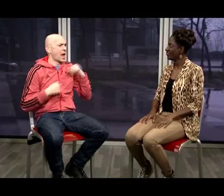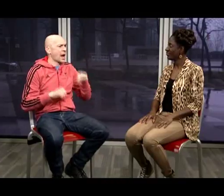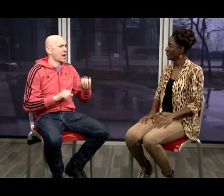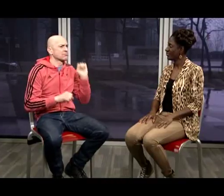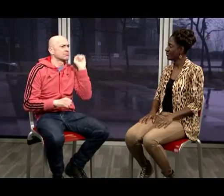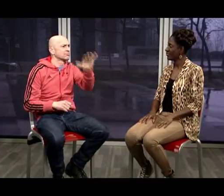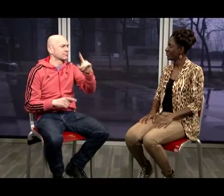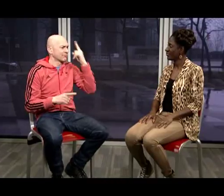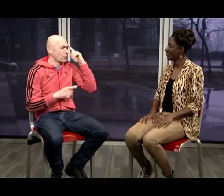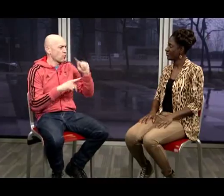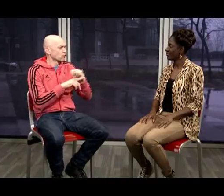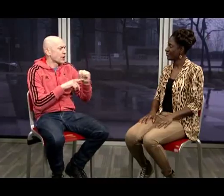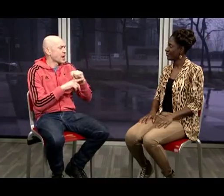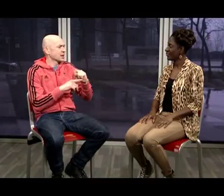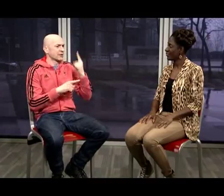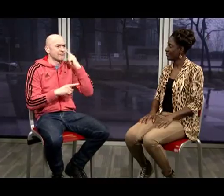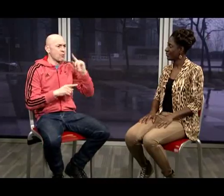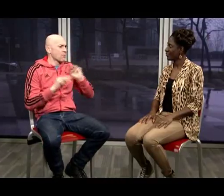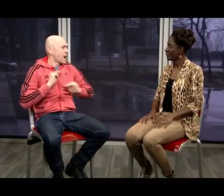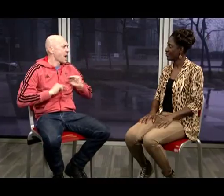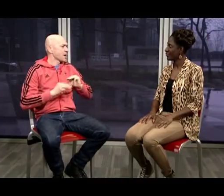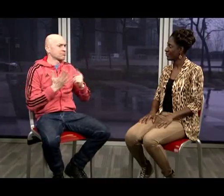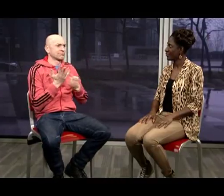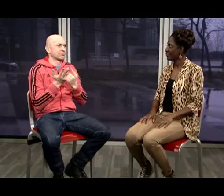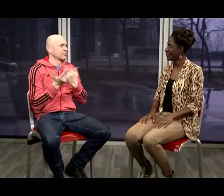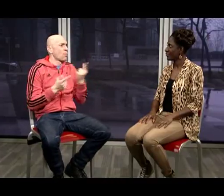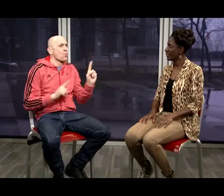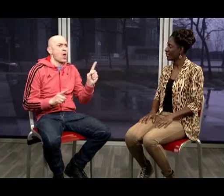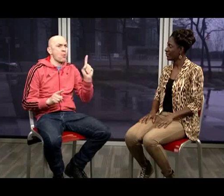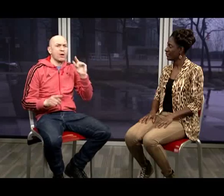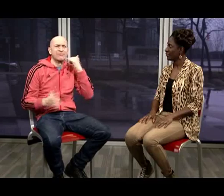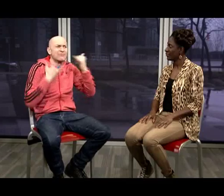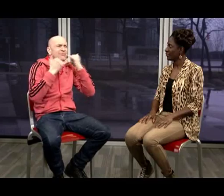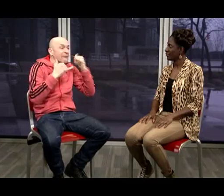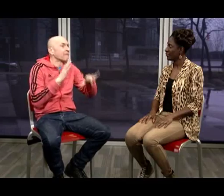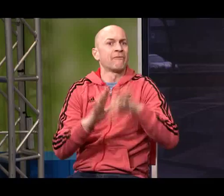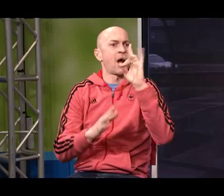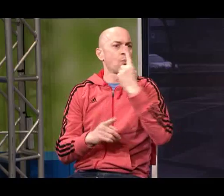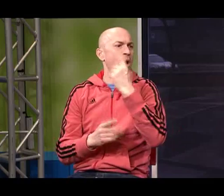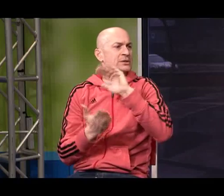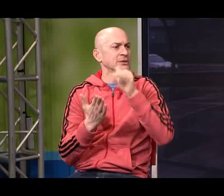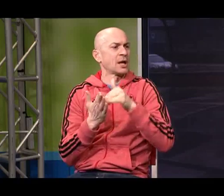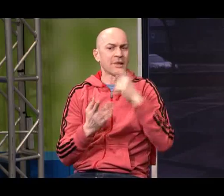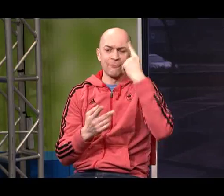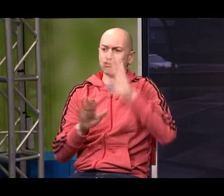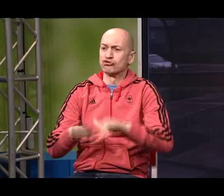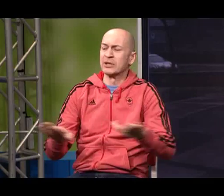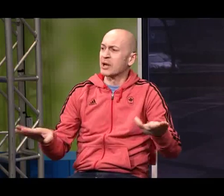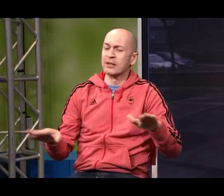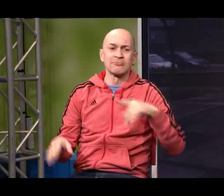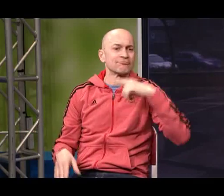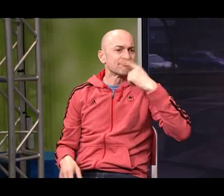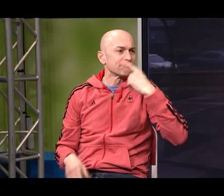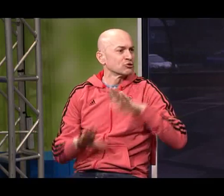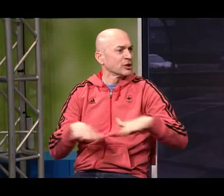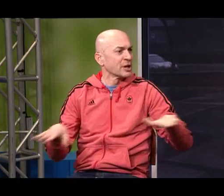started to call around and see where I could go and get some professional training there was one place that